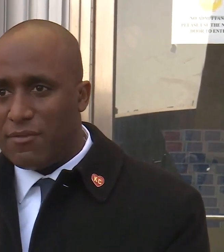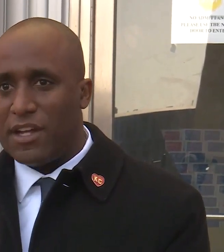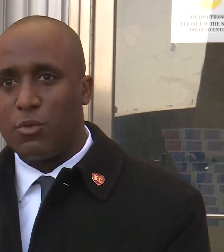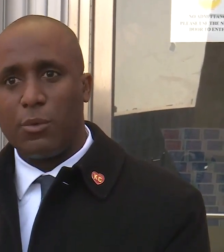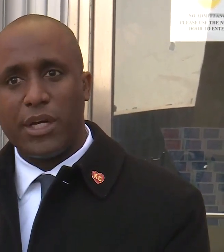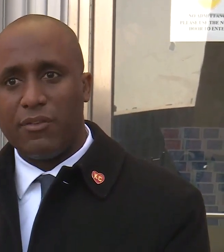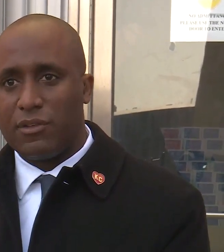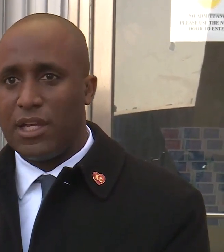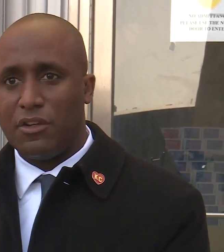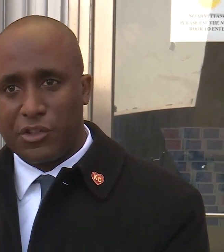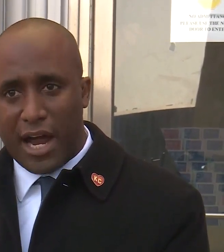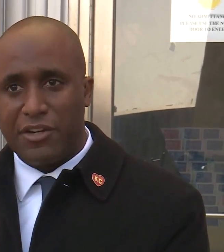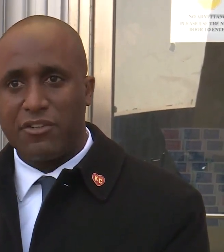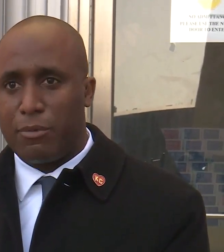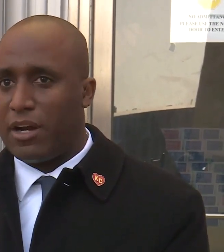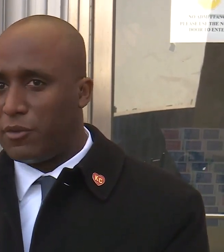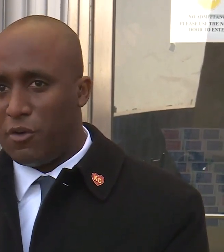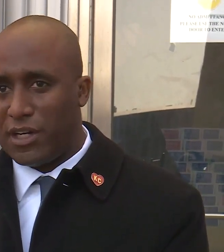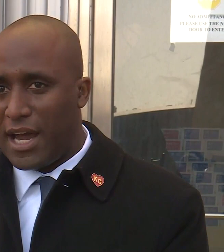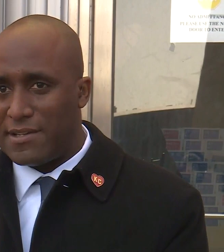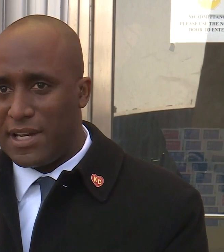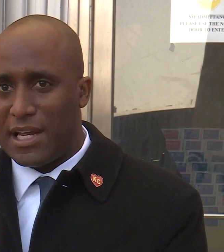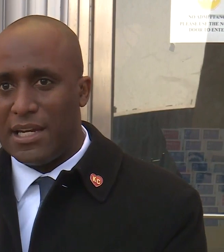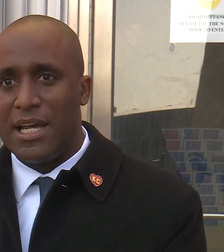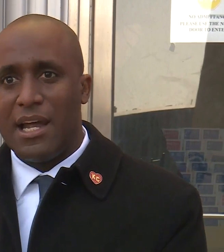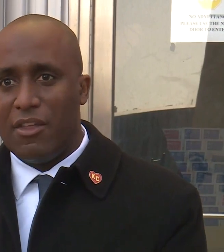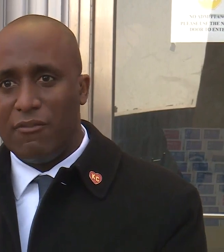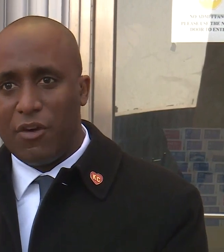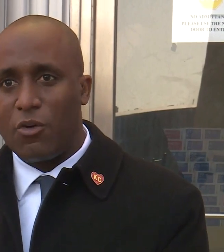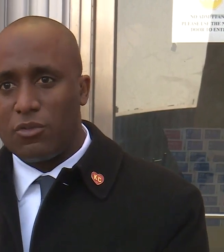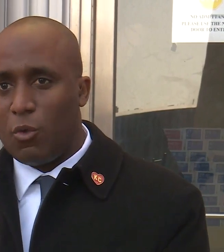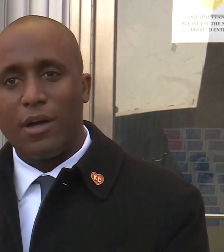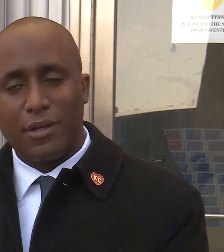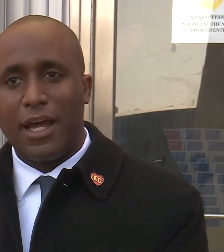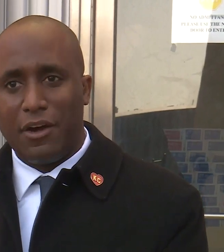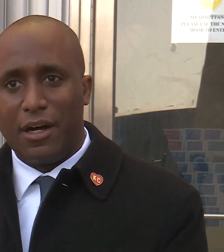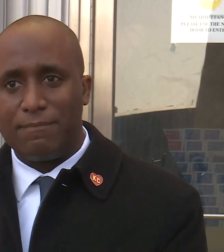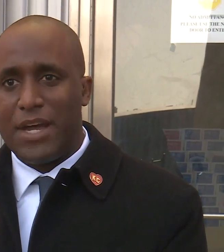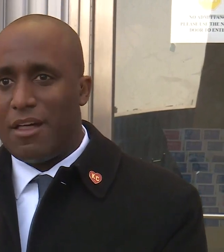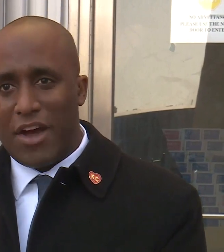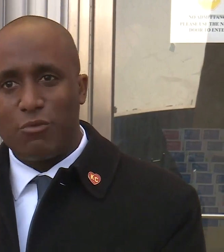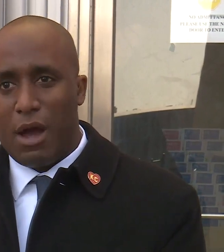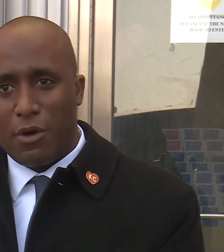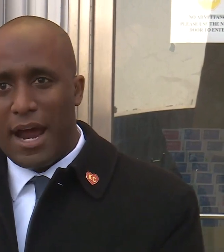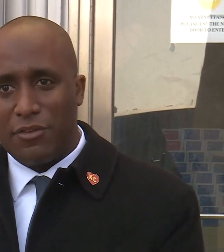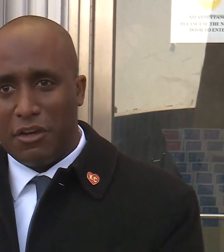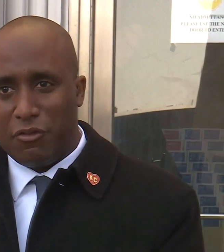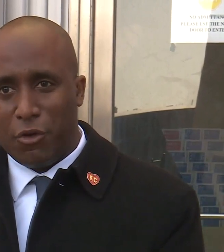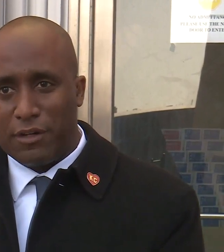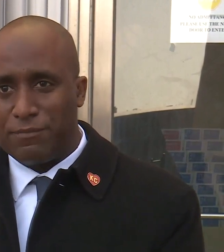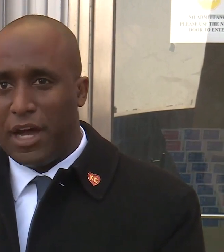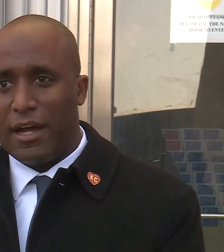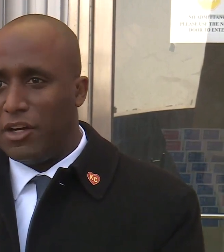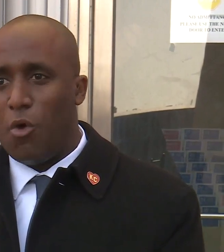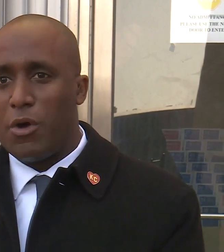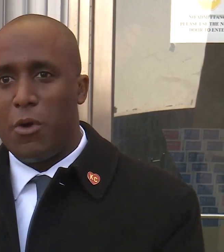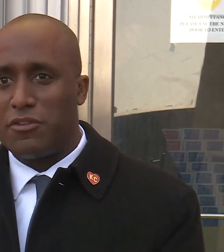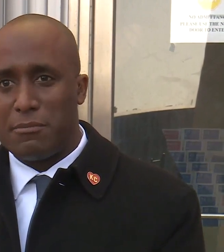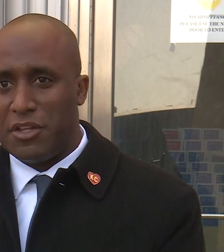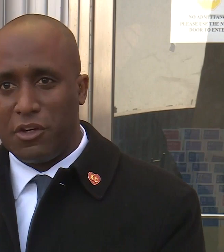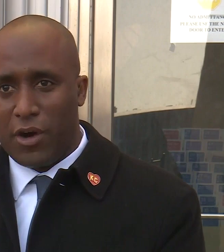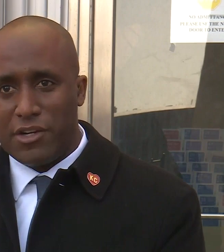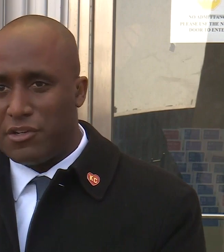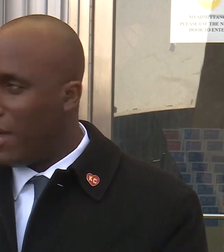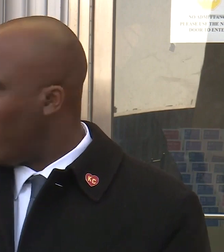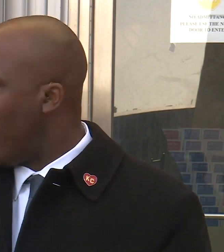family events where we have seen the tragic spread of COVID-19 than folks want to let on. That's why we're asking for it. No one